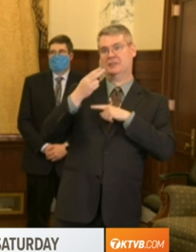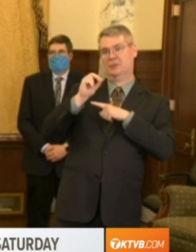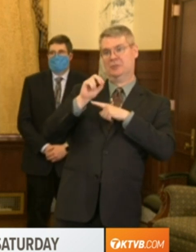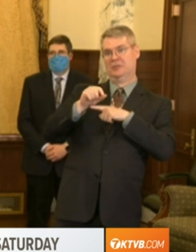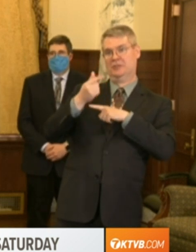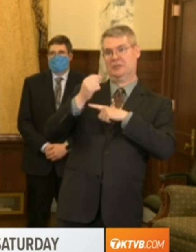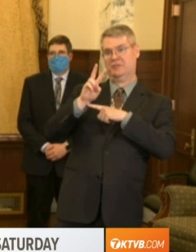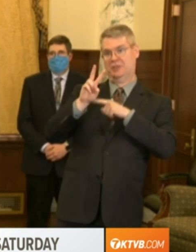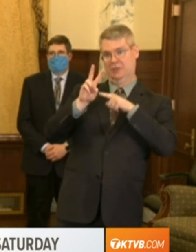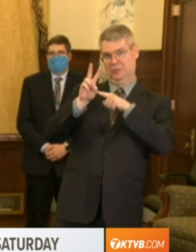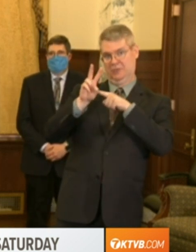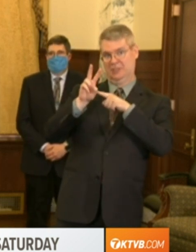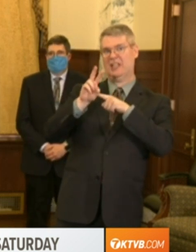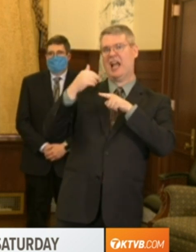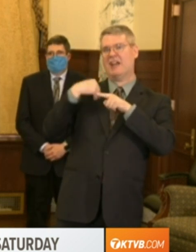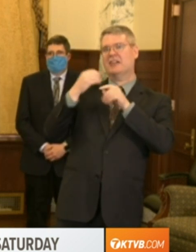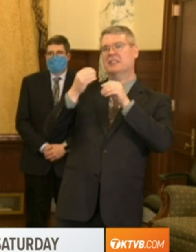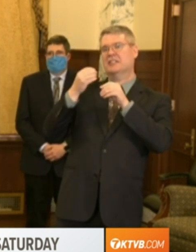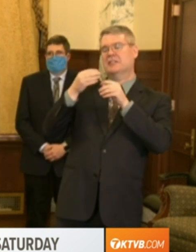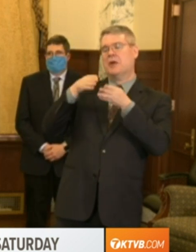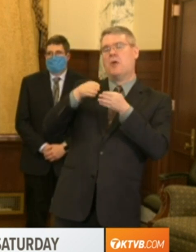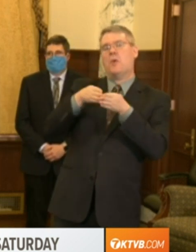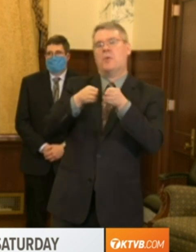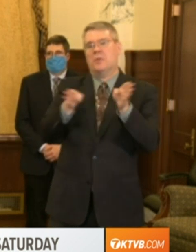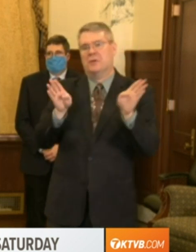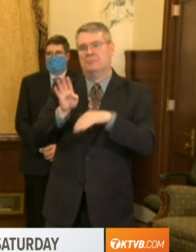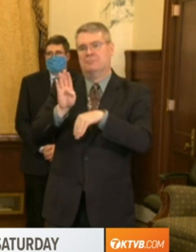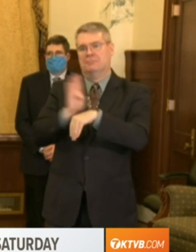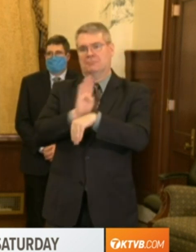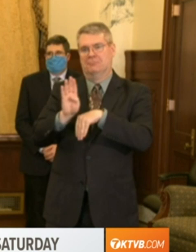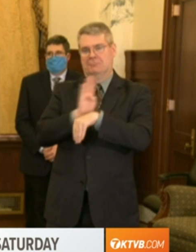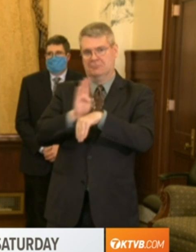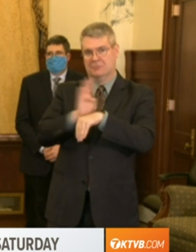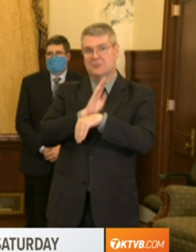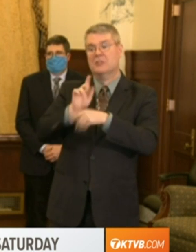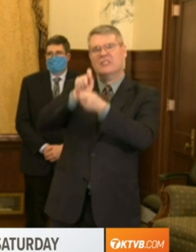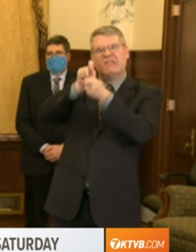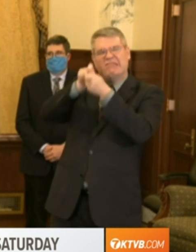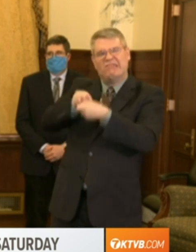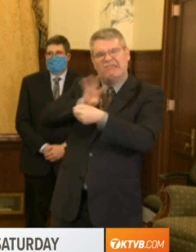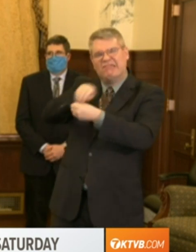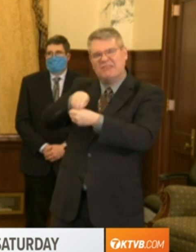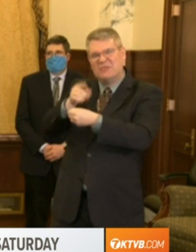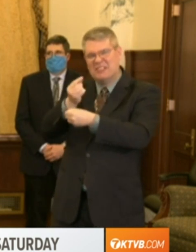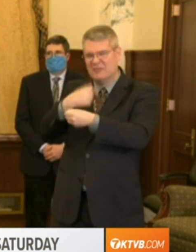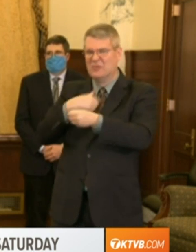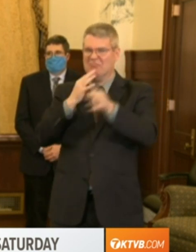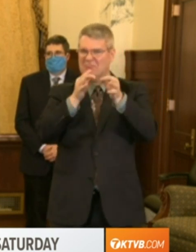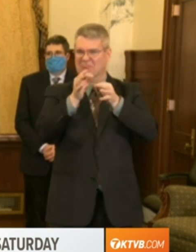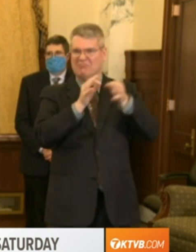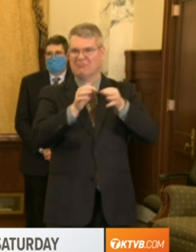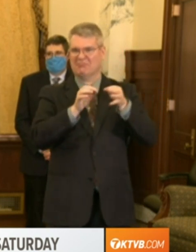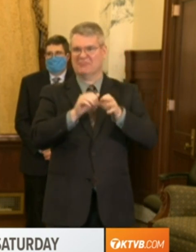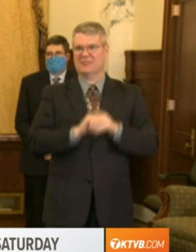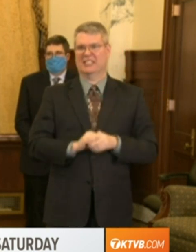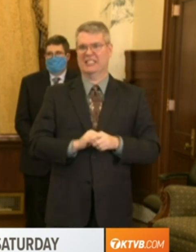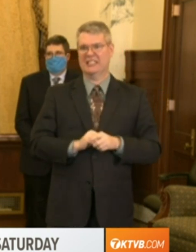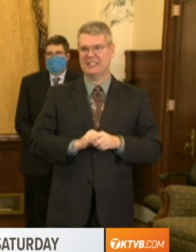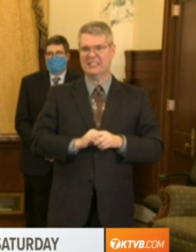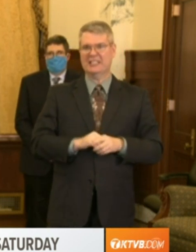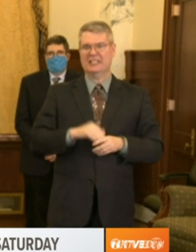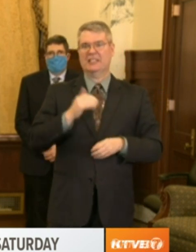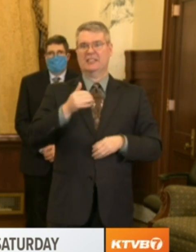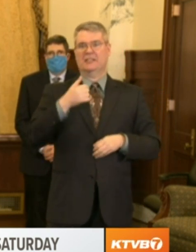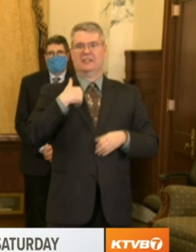But first, I want to talk about what we're doing to support small businesses, the ones hurt most by the economic effects of this